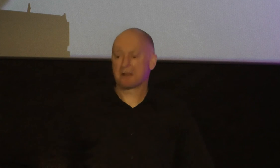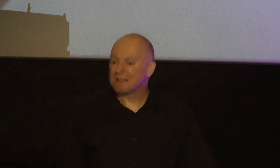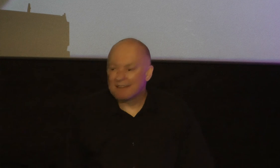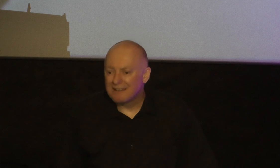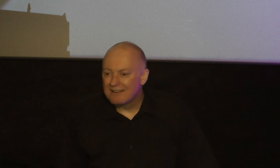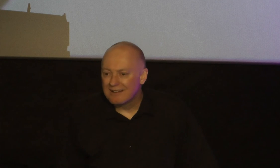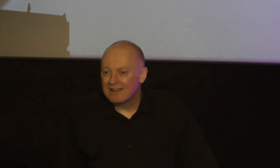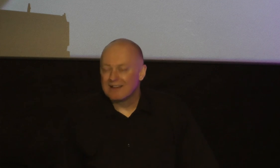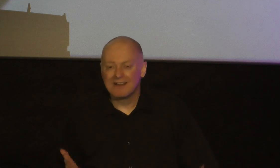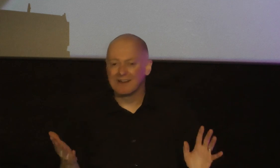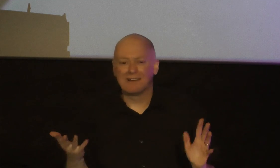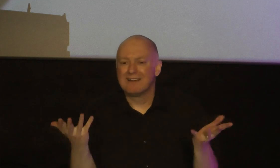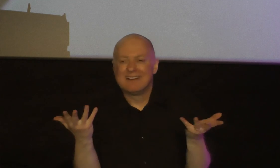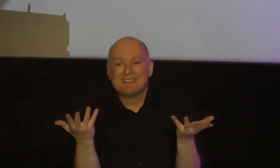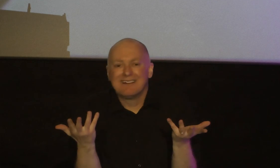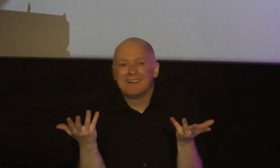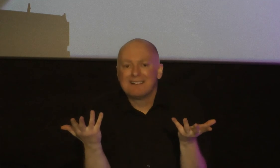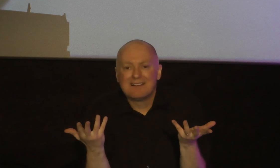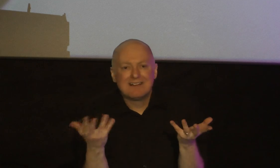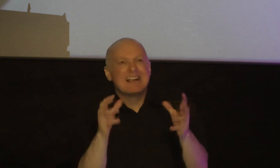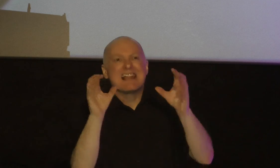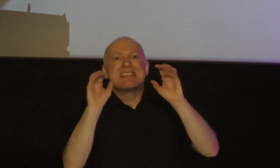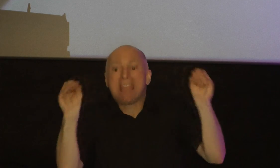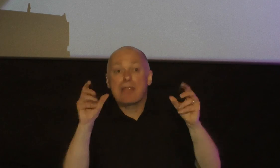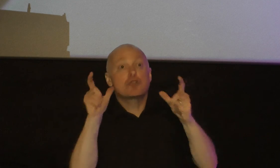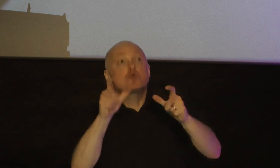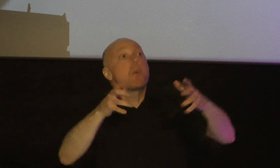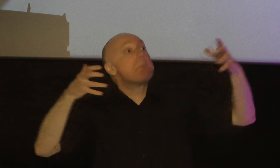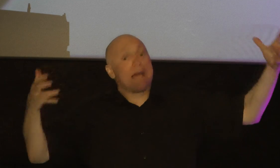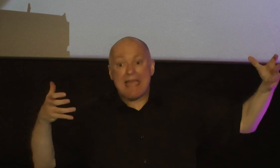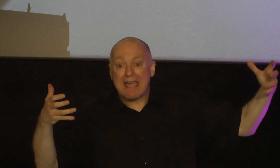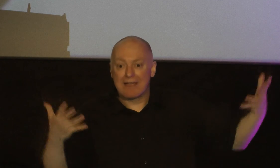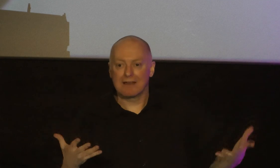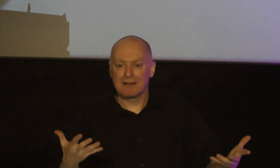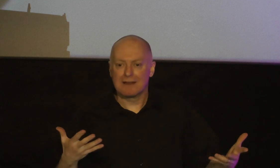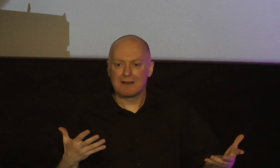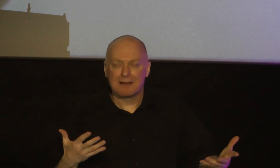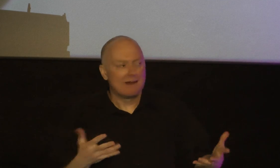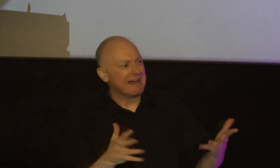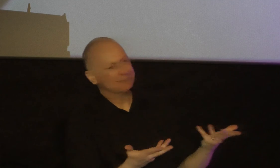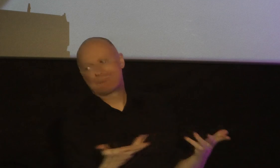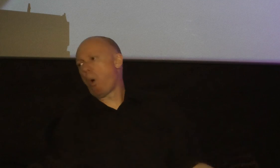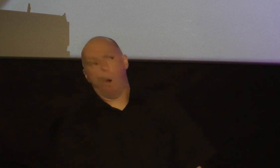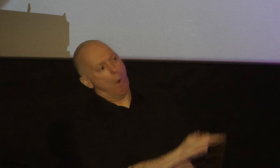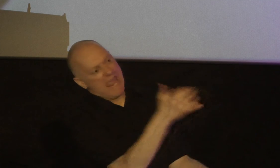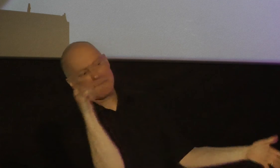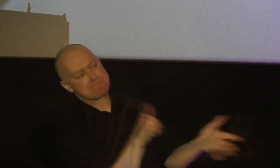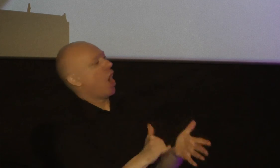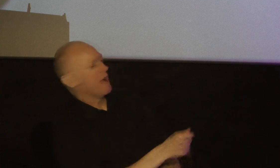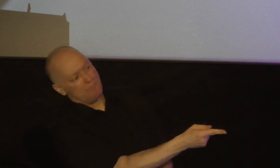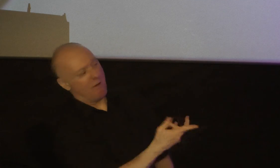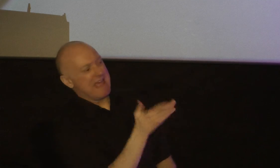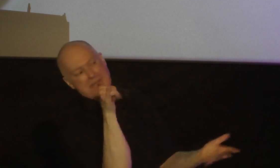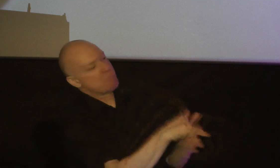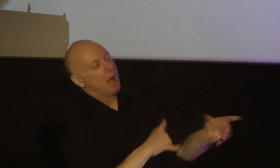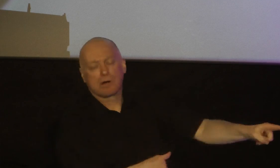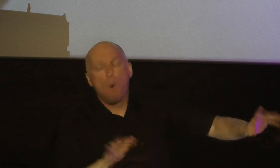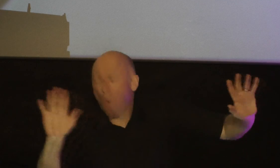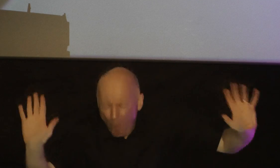to insurmountable there's no hardship there's no offense too hard to get around there's no offense that cannot be forgiven if there is not